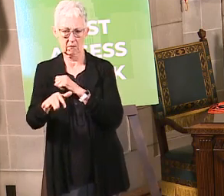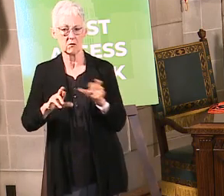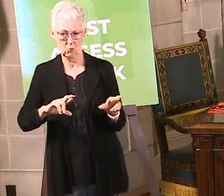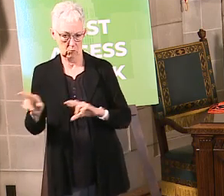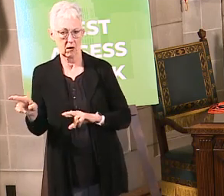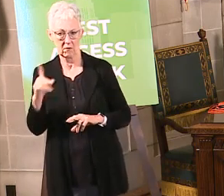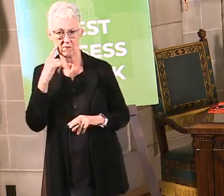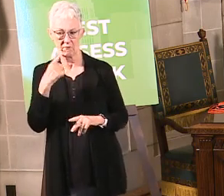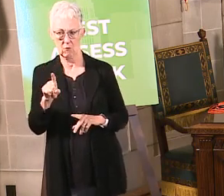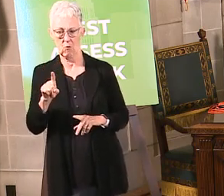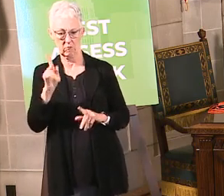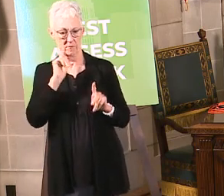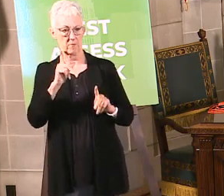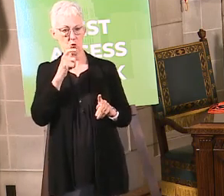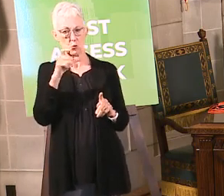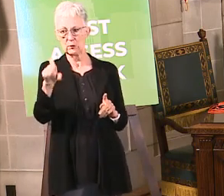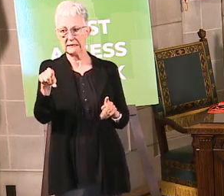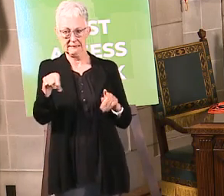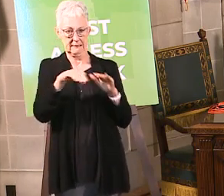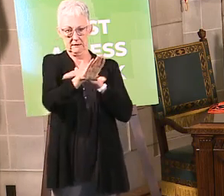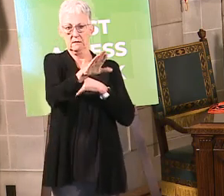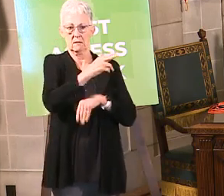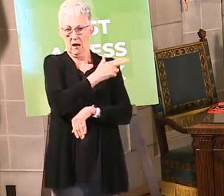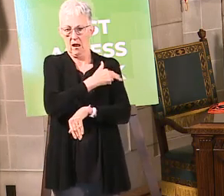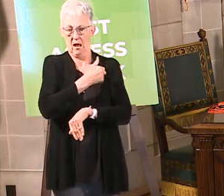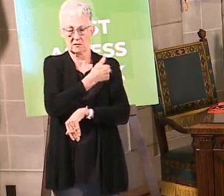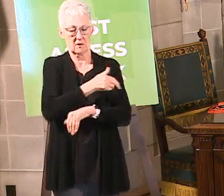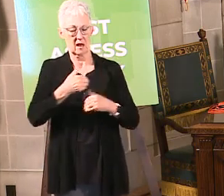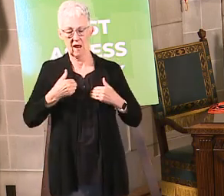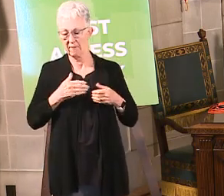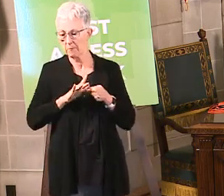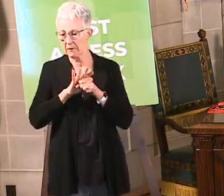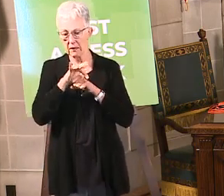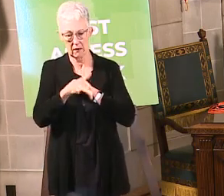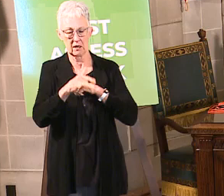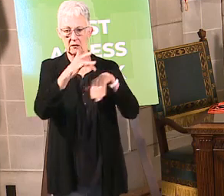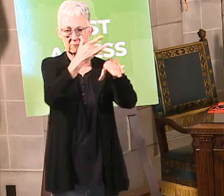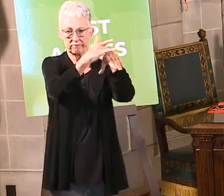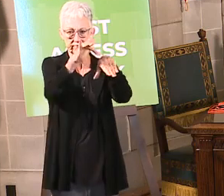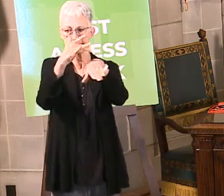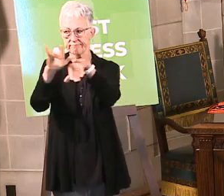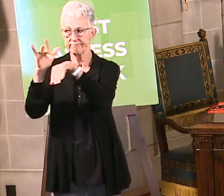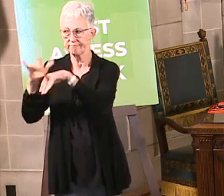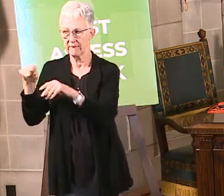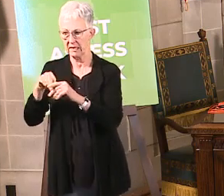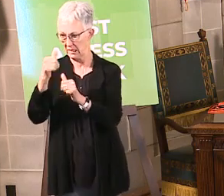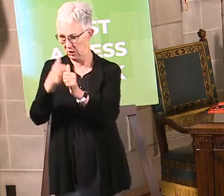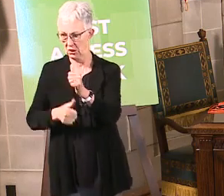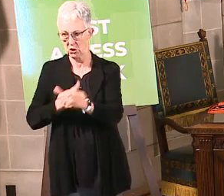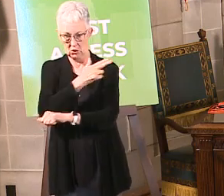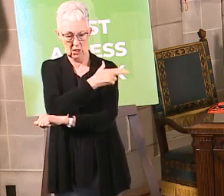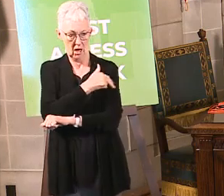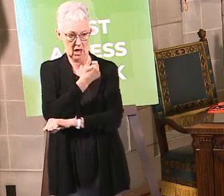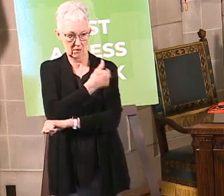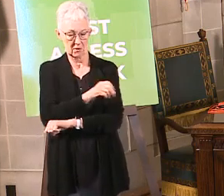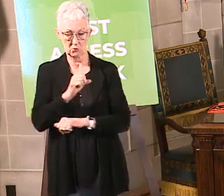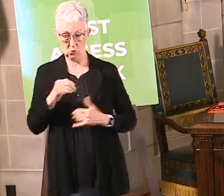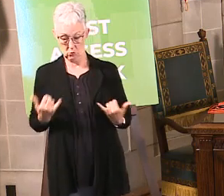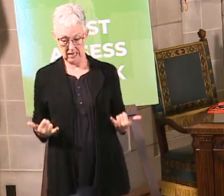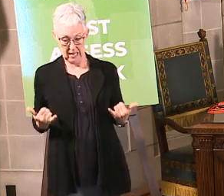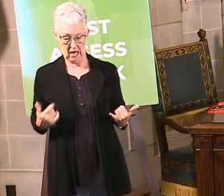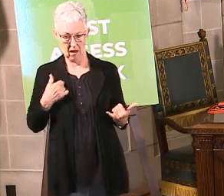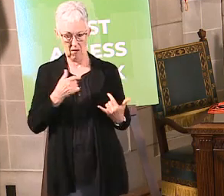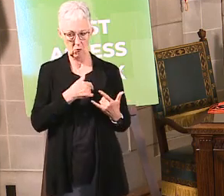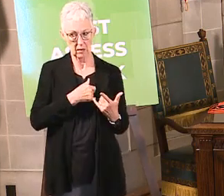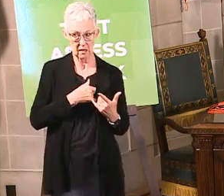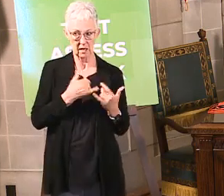hospital capacity. We've got lots of capacity, and now as we gradually loosen restrictions, we're going to keep that in mind, so we just do this